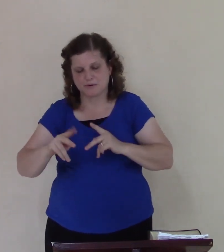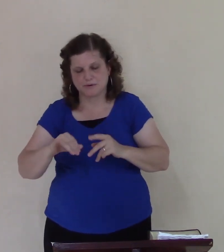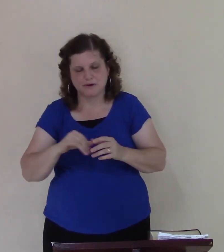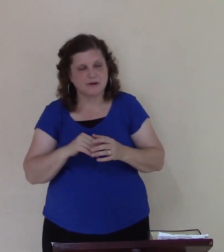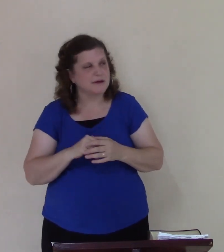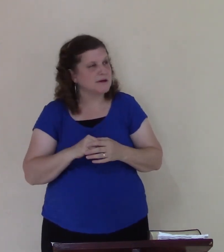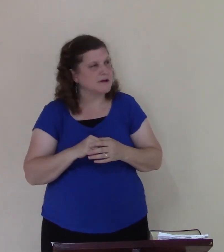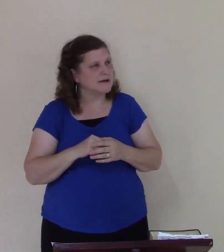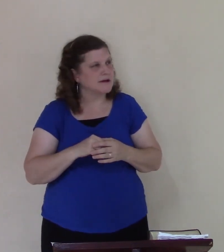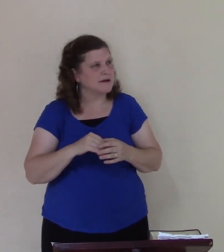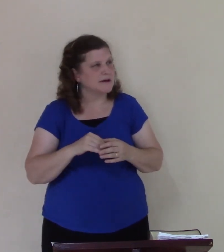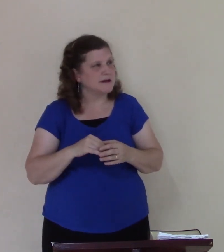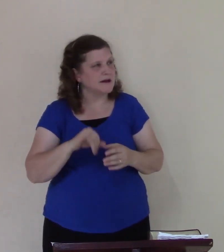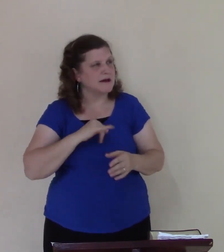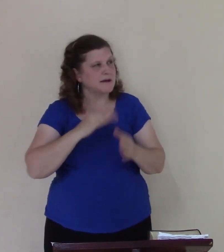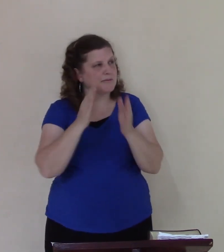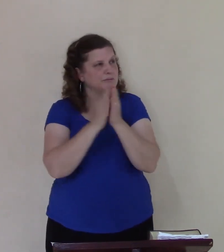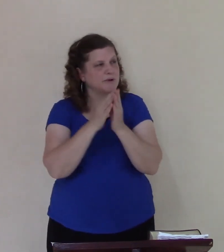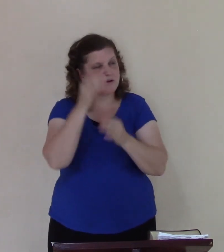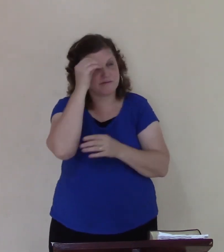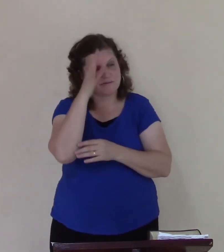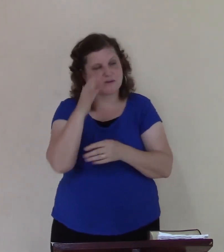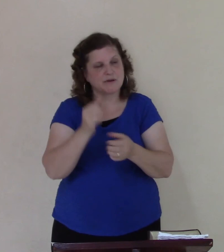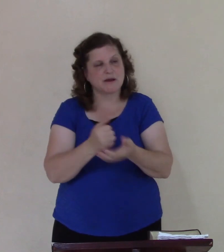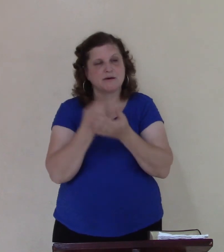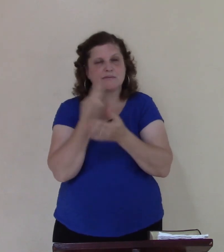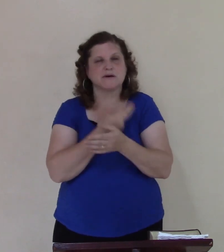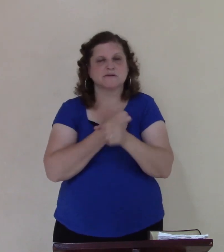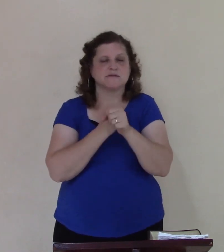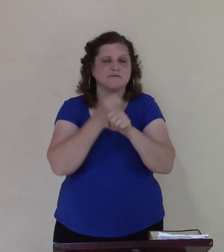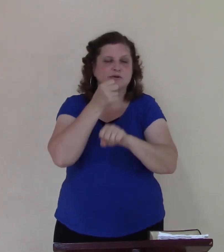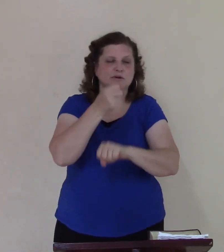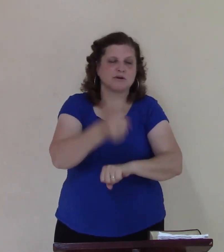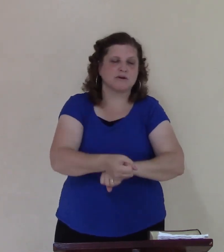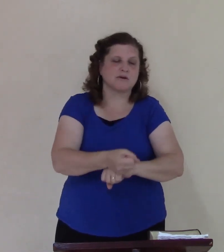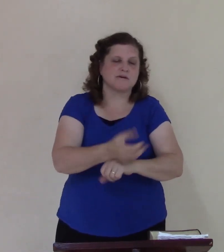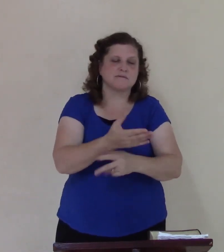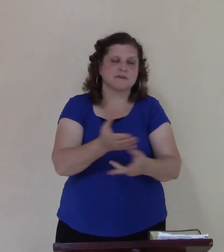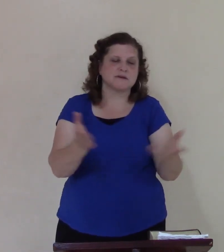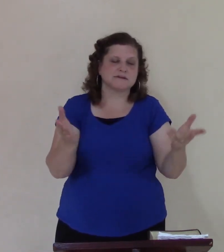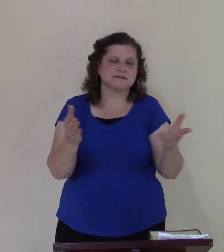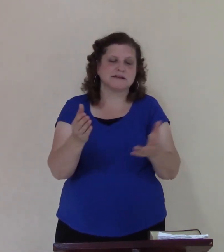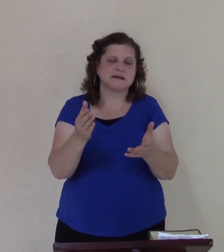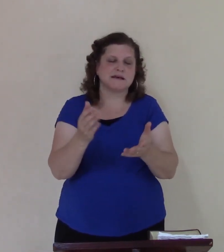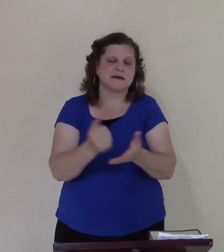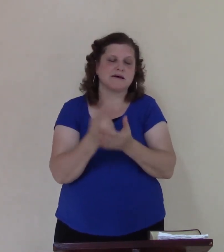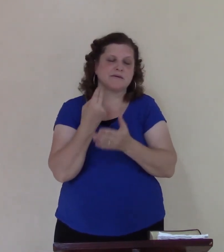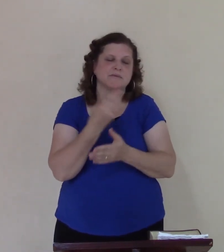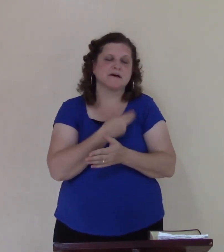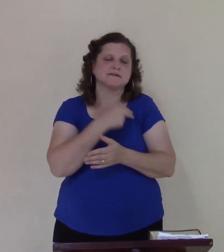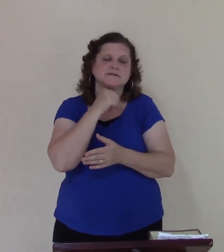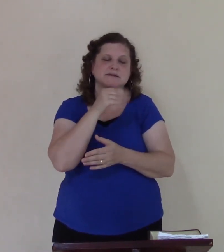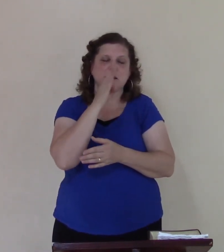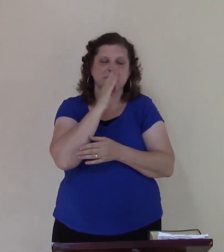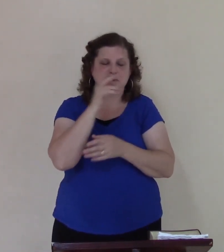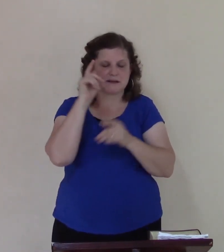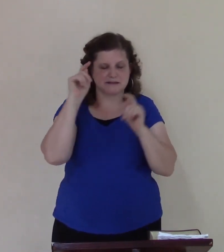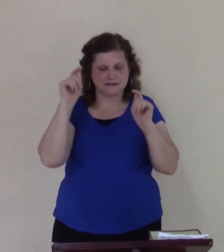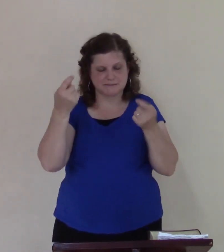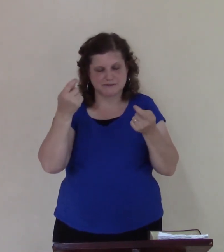I pray for the humble storm and promise not getting into that temptation that father father to